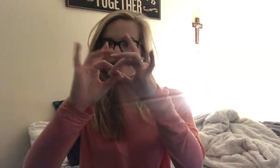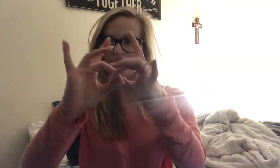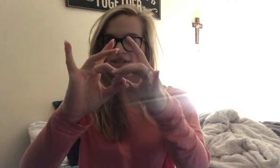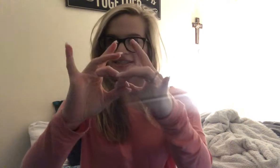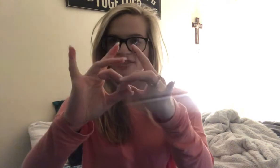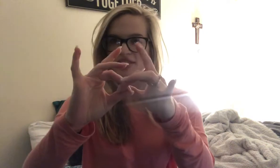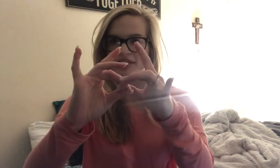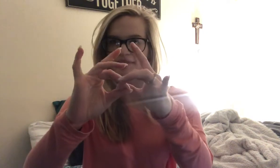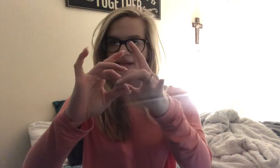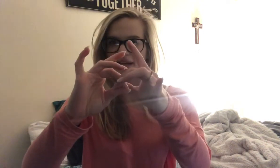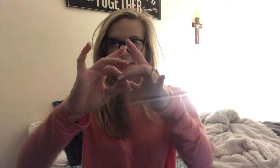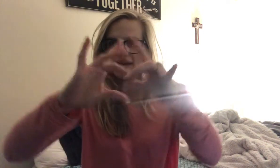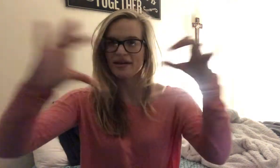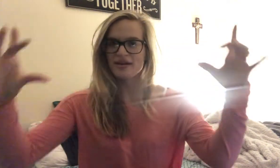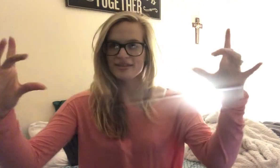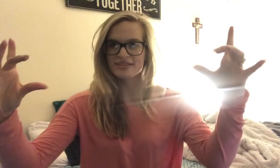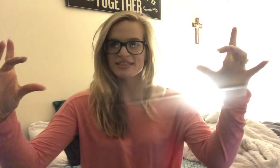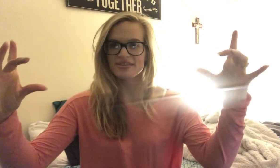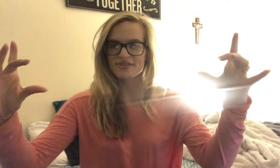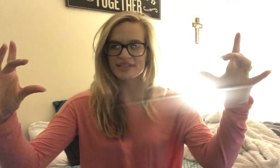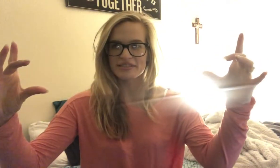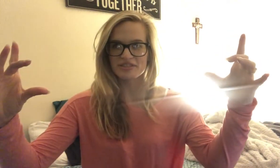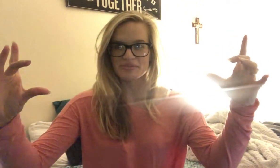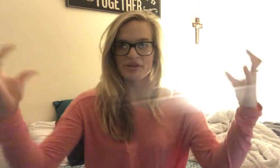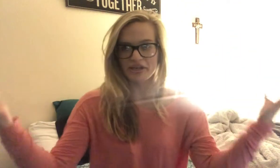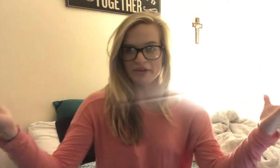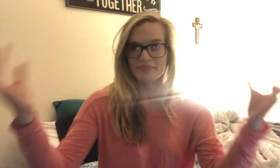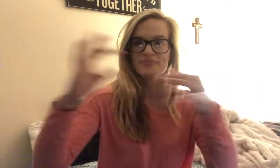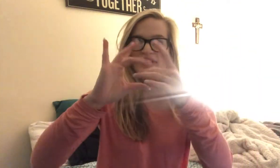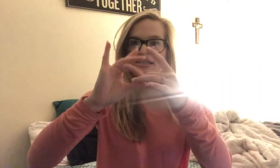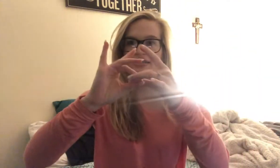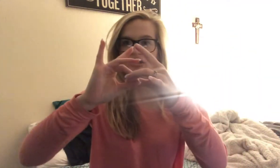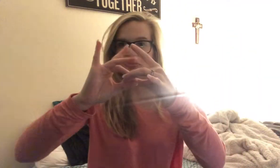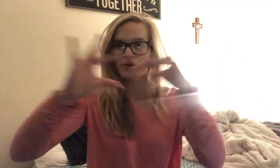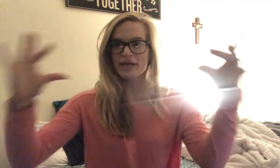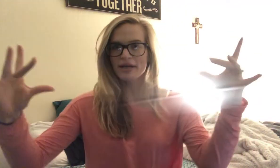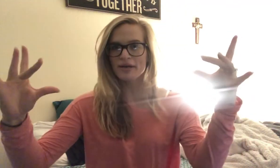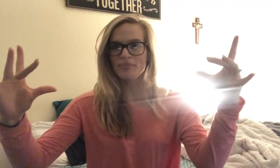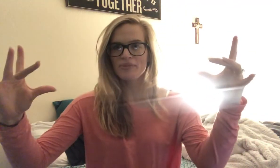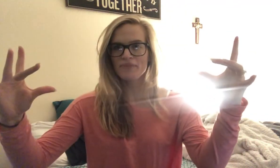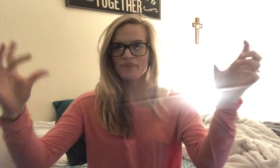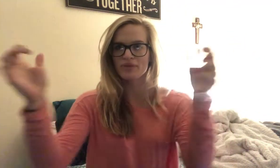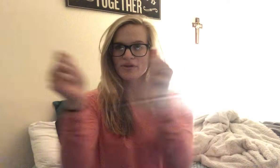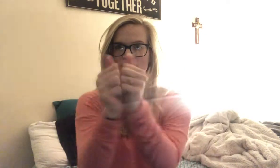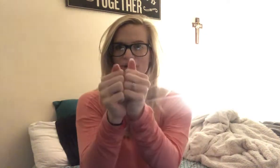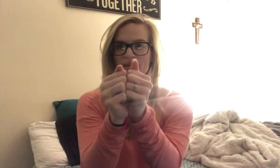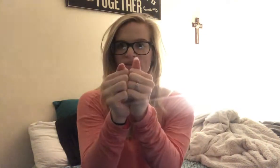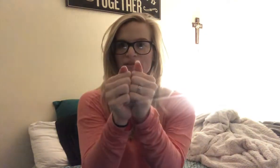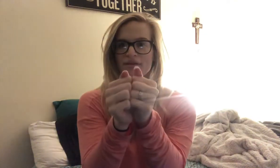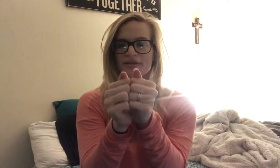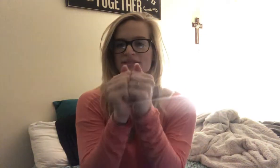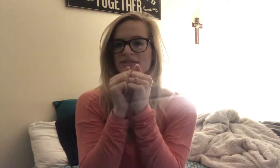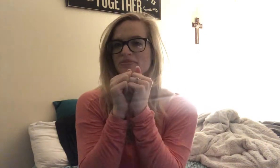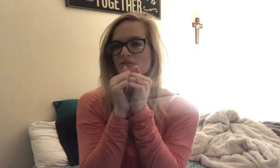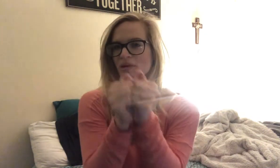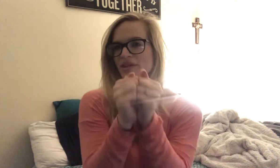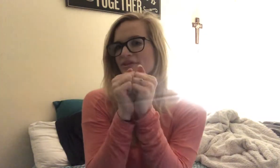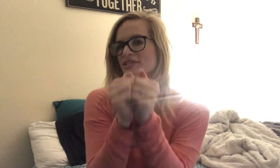a relationship. And then, you're seeing the relationship break up. So, break up with, this could be with, or